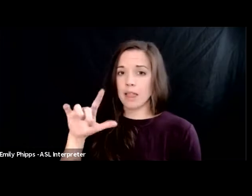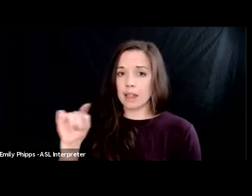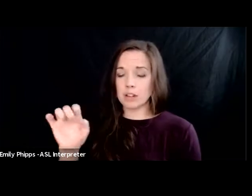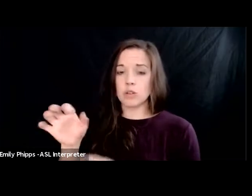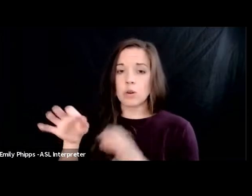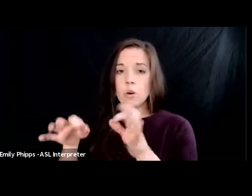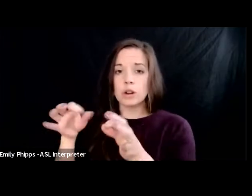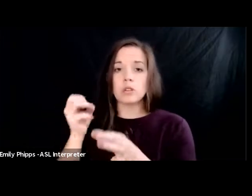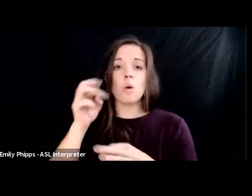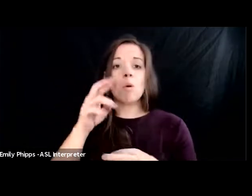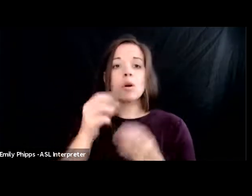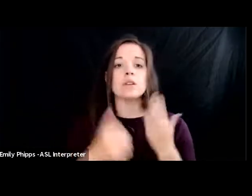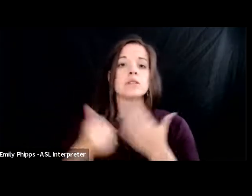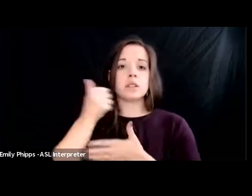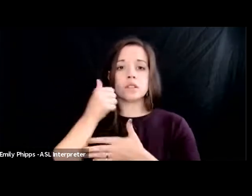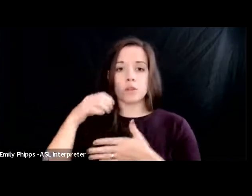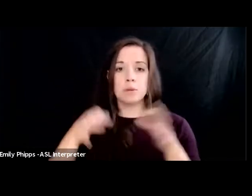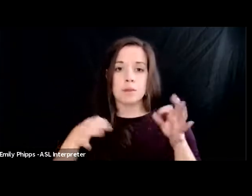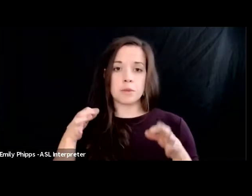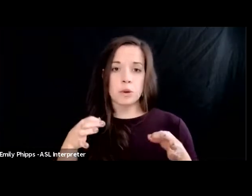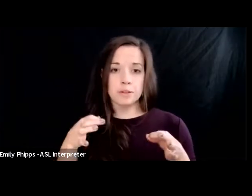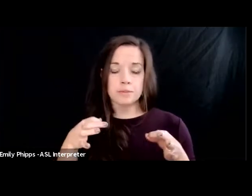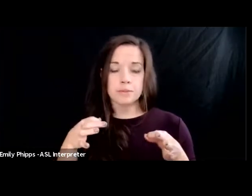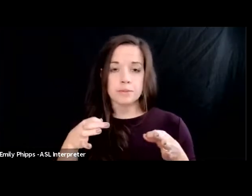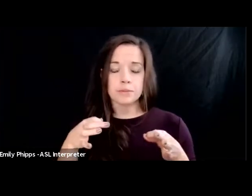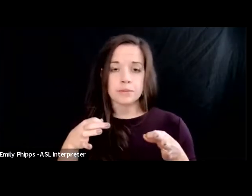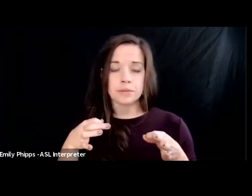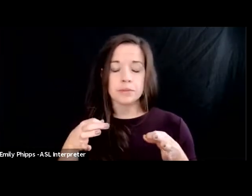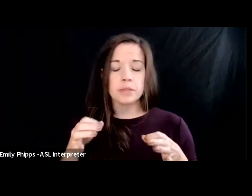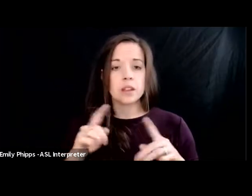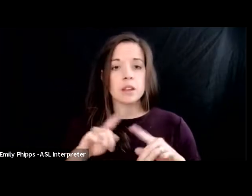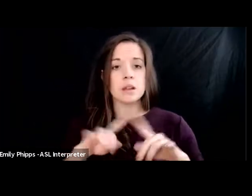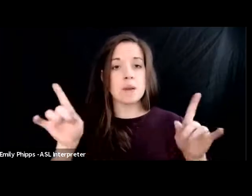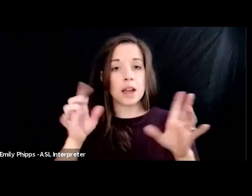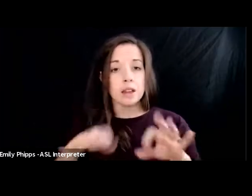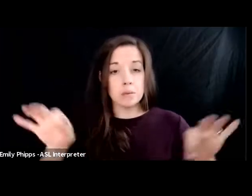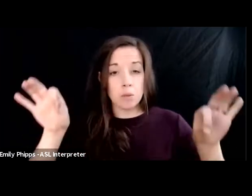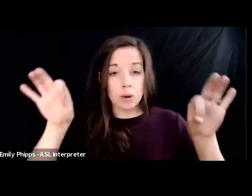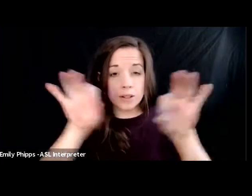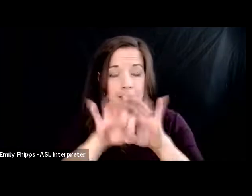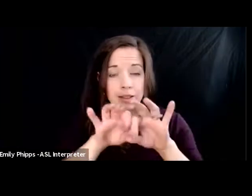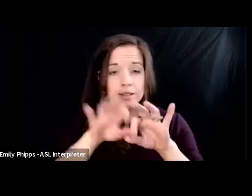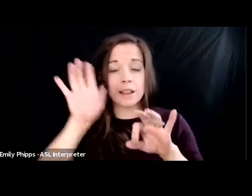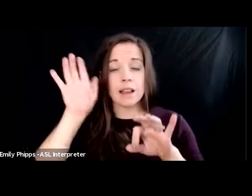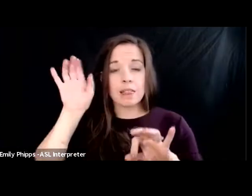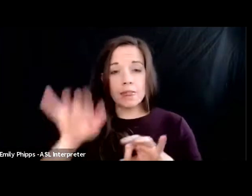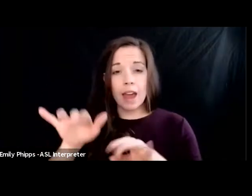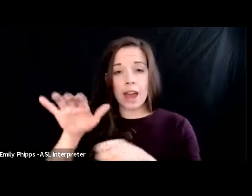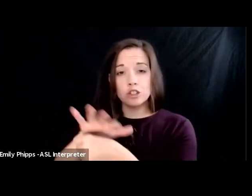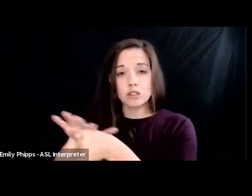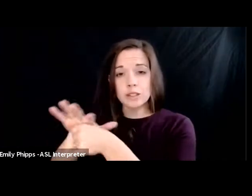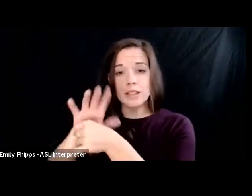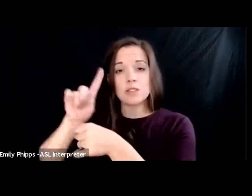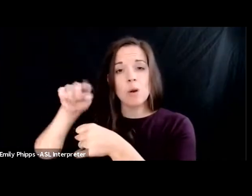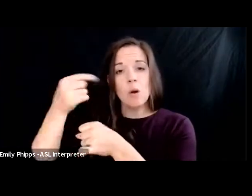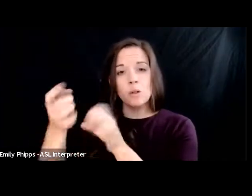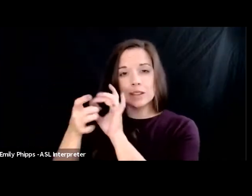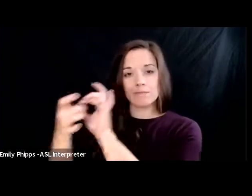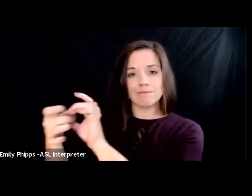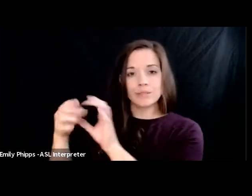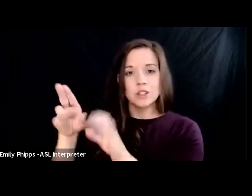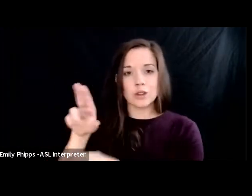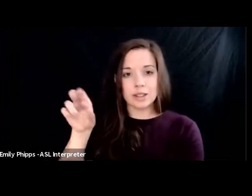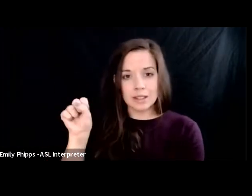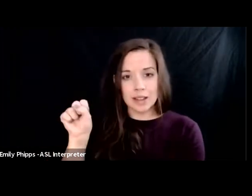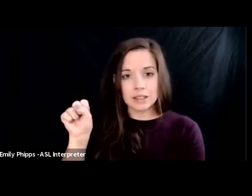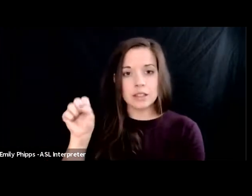states but importantly that jurisdiction only pertained to the united states so the